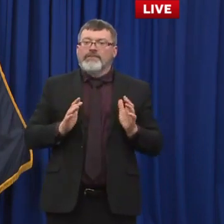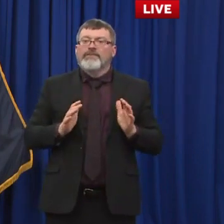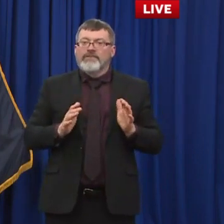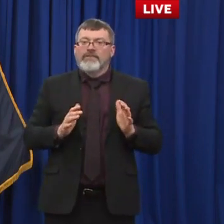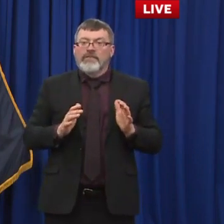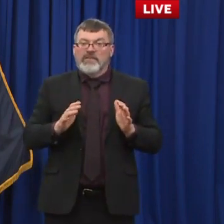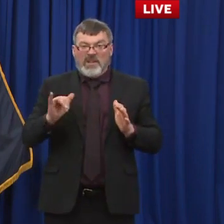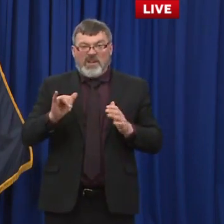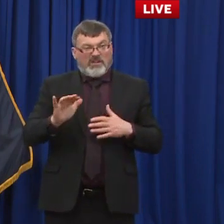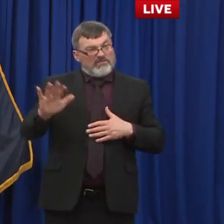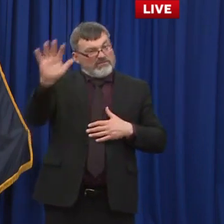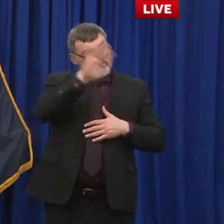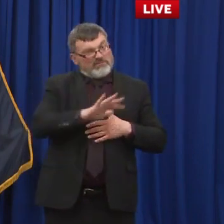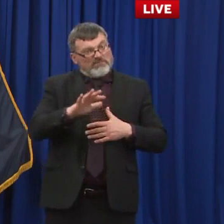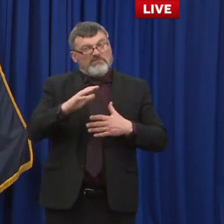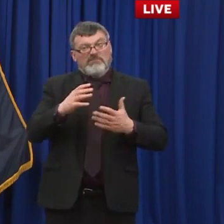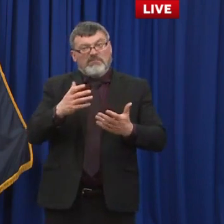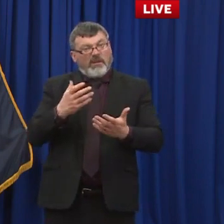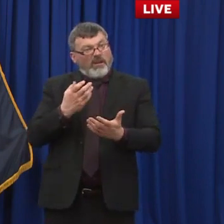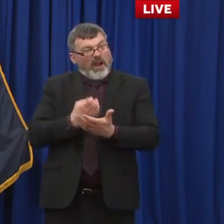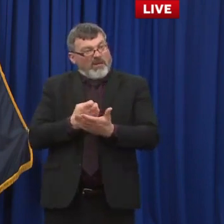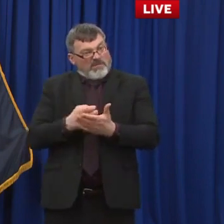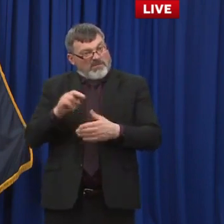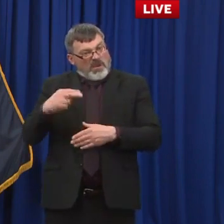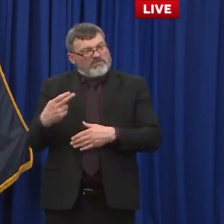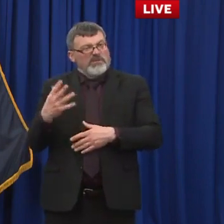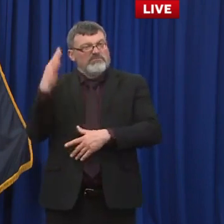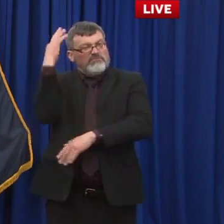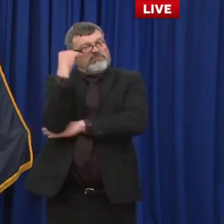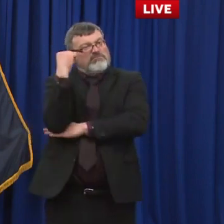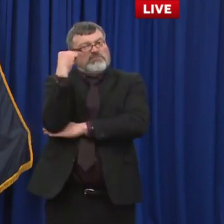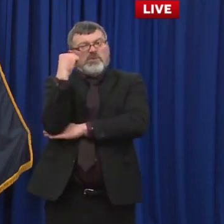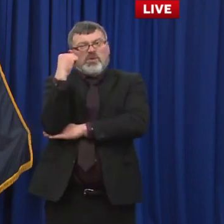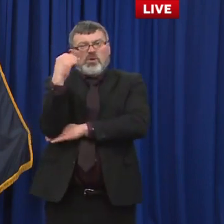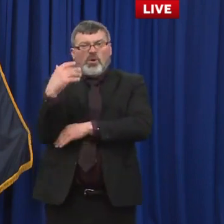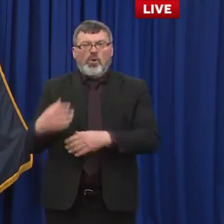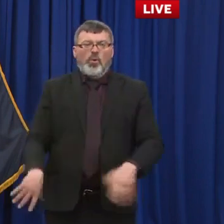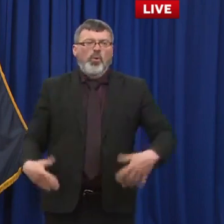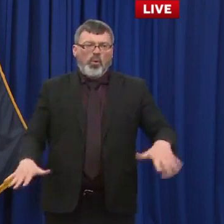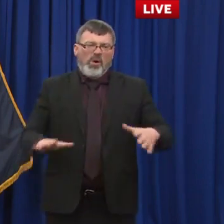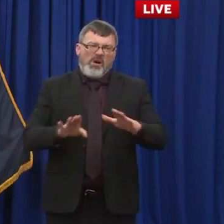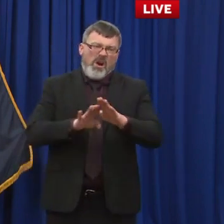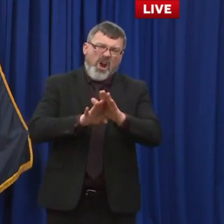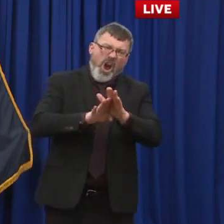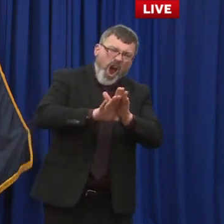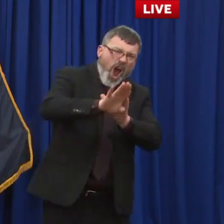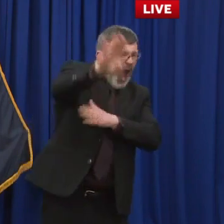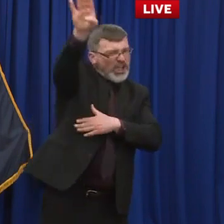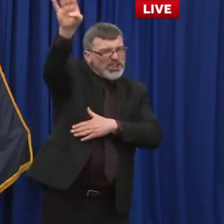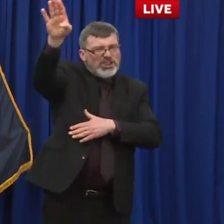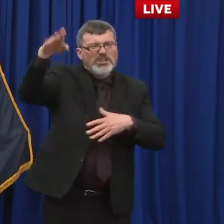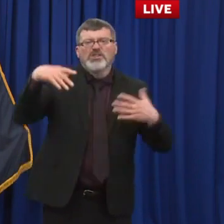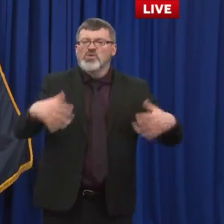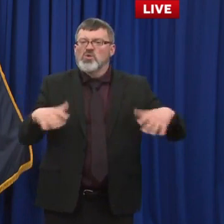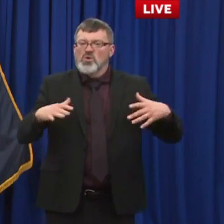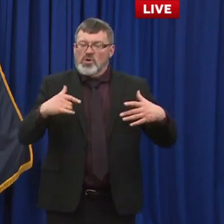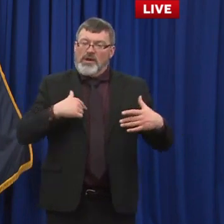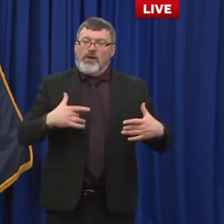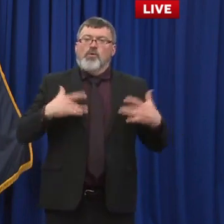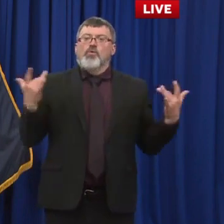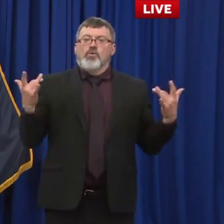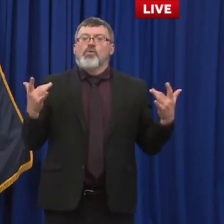we're we're really booming here and that's um that's that's great news for the future do you have concerns with school vacation week and people traveling